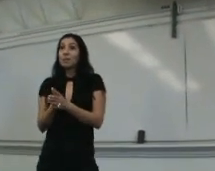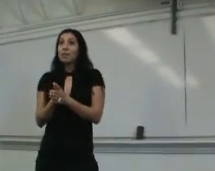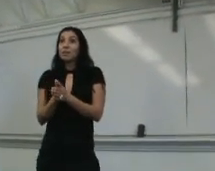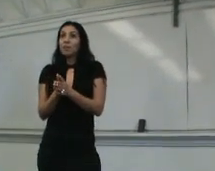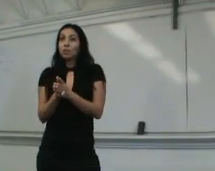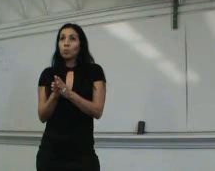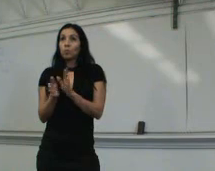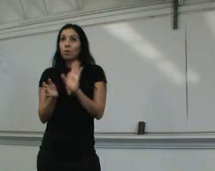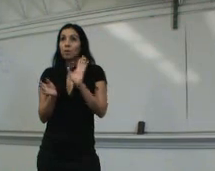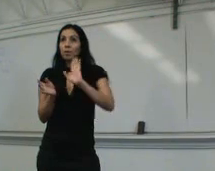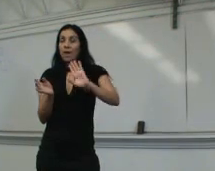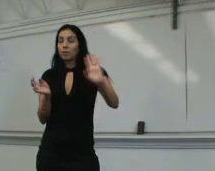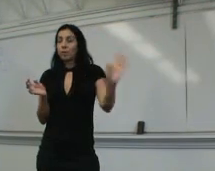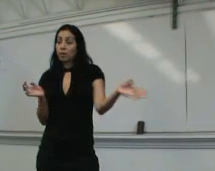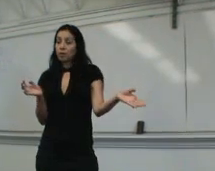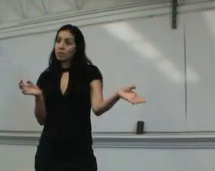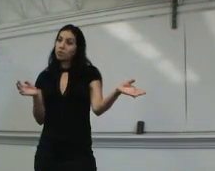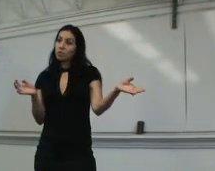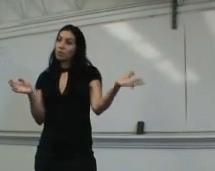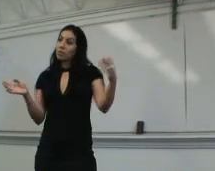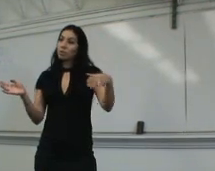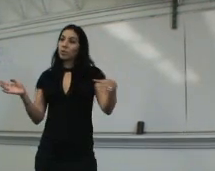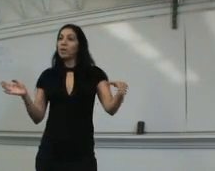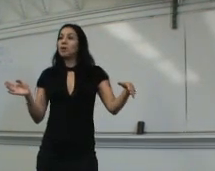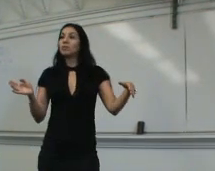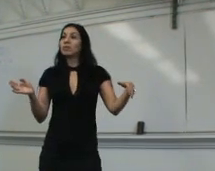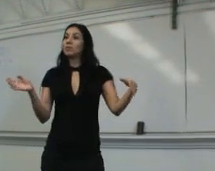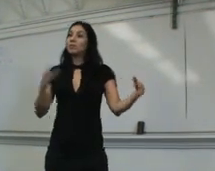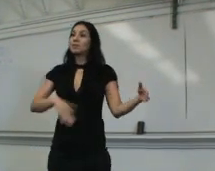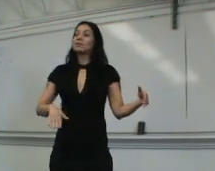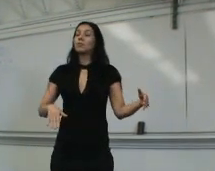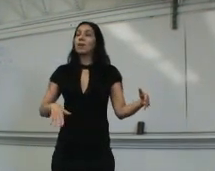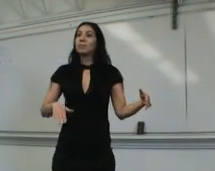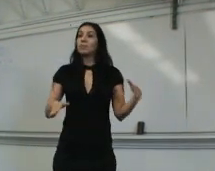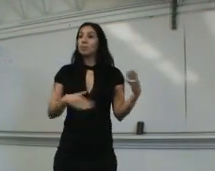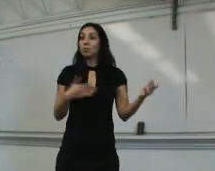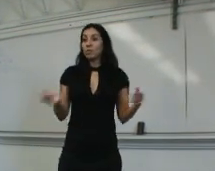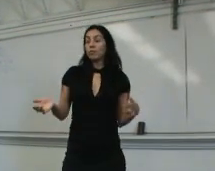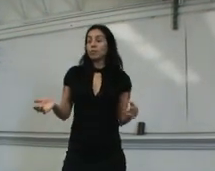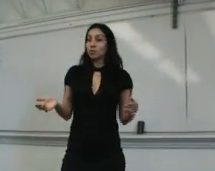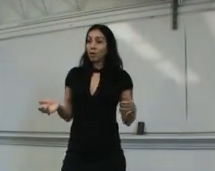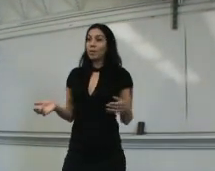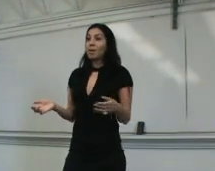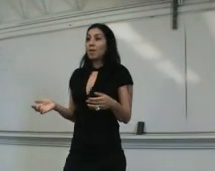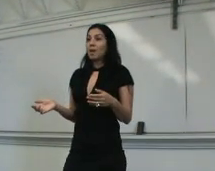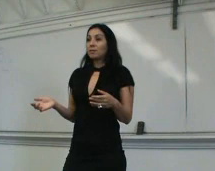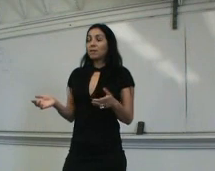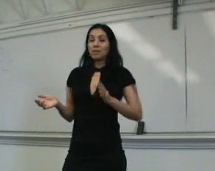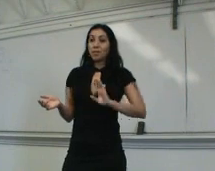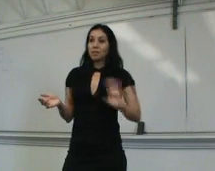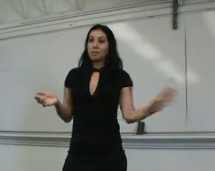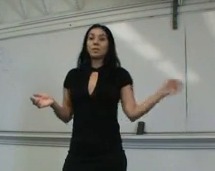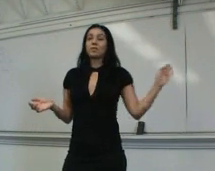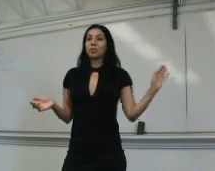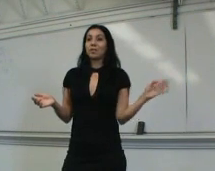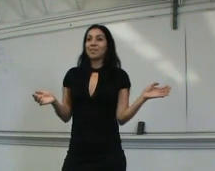had a partner, so he didn't work out and then I started looking for a job at any restaurant.